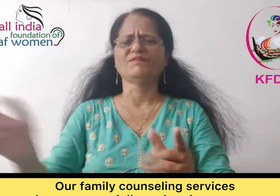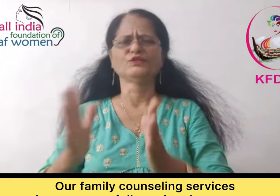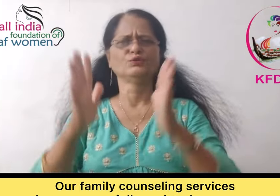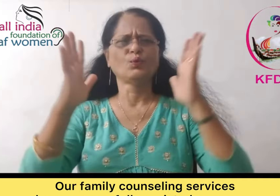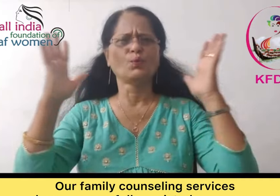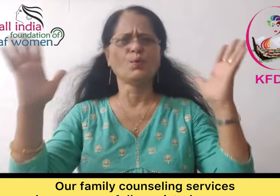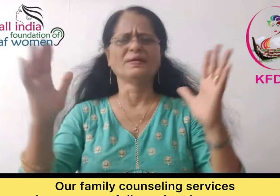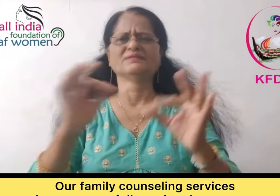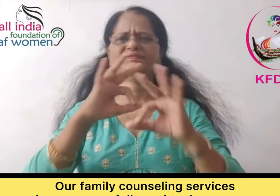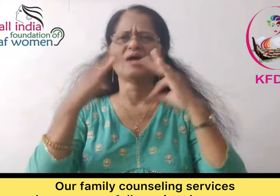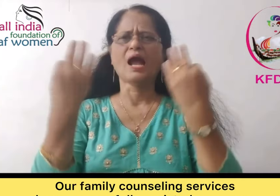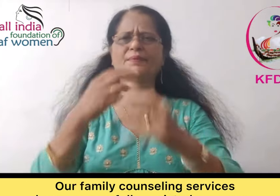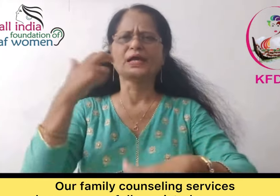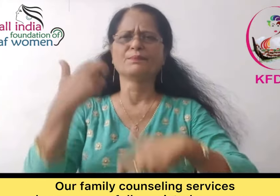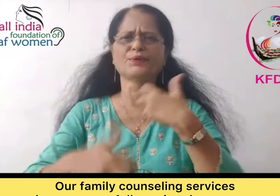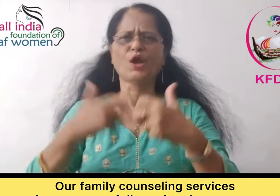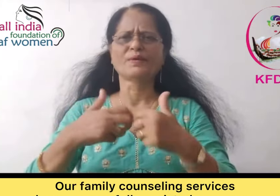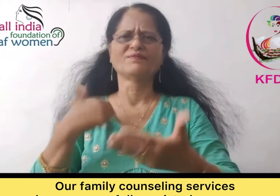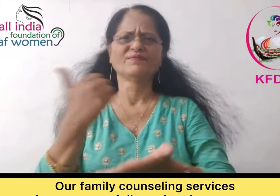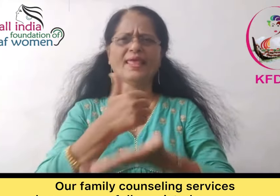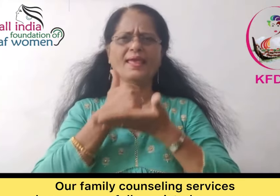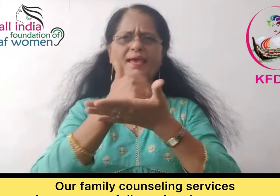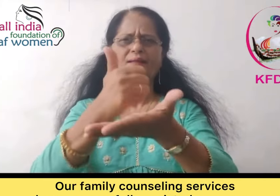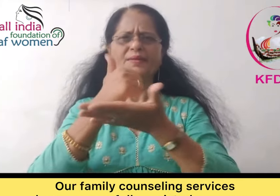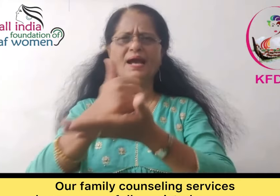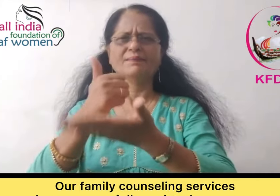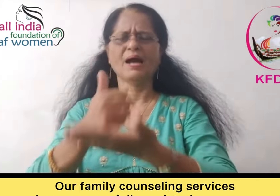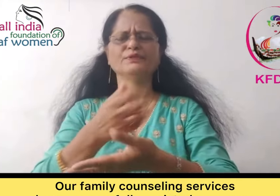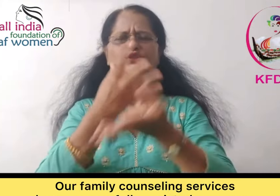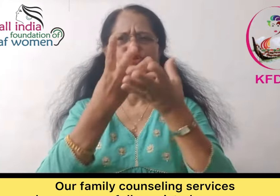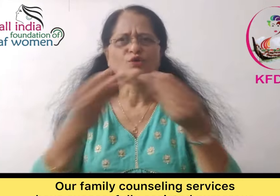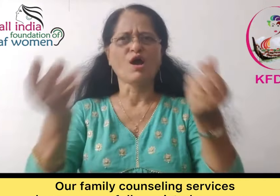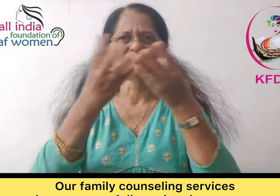families in resolving their issues through virtual calls.